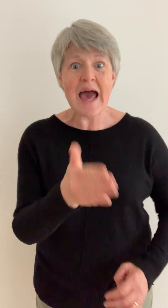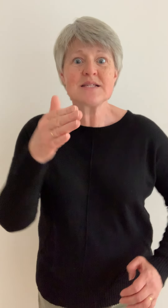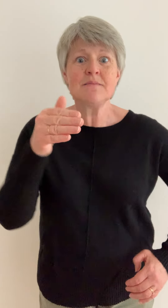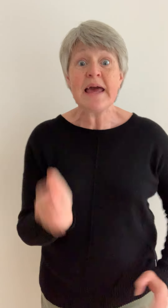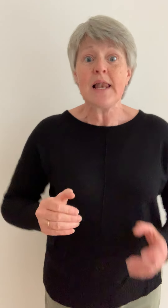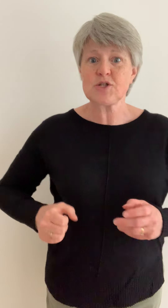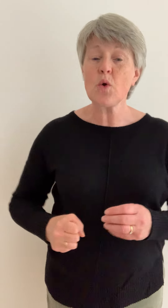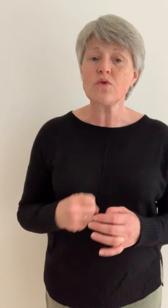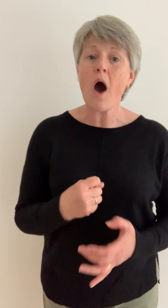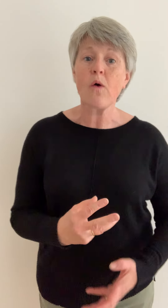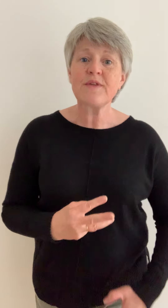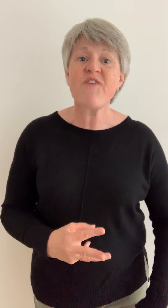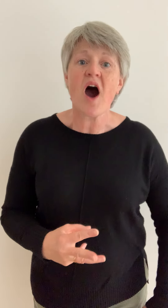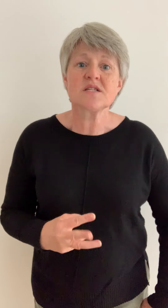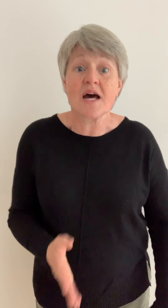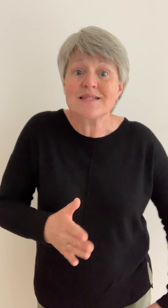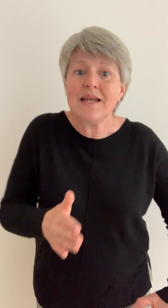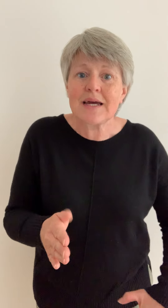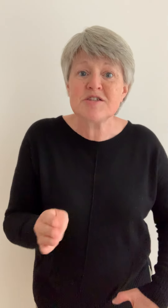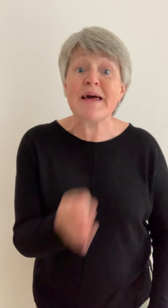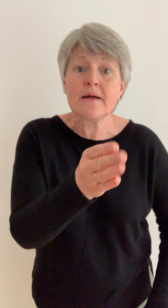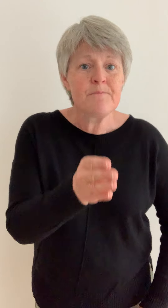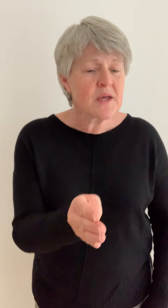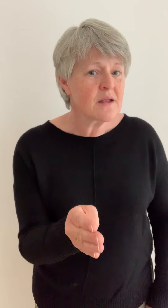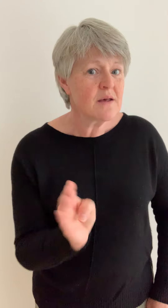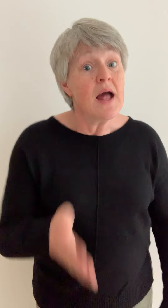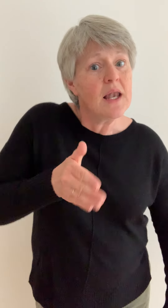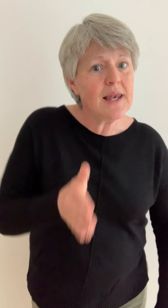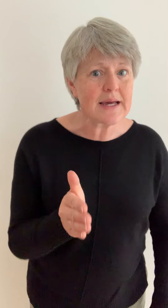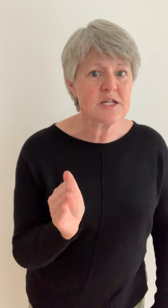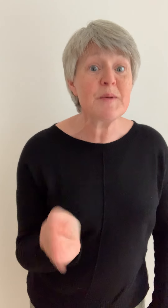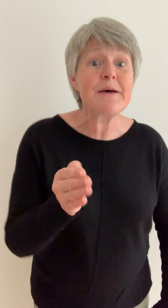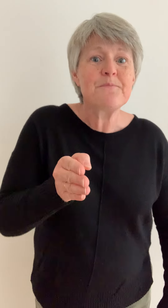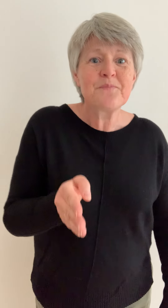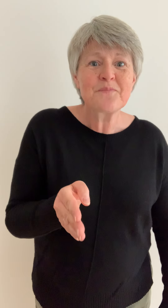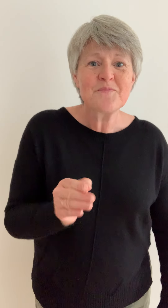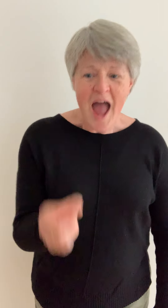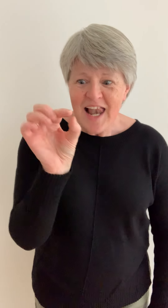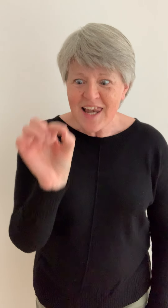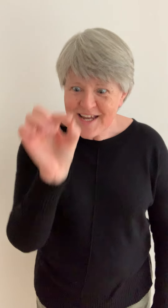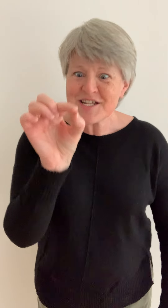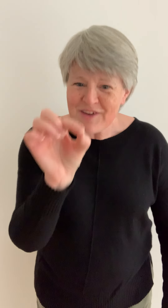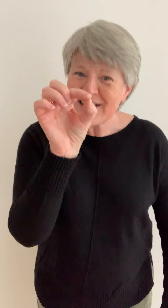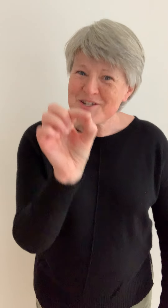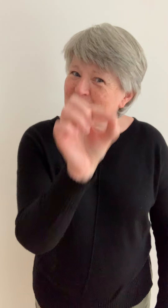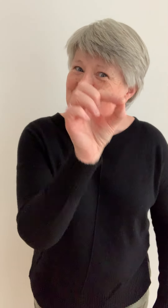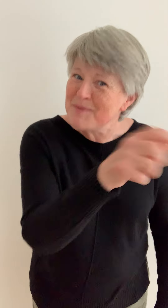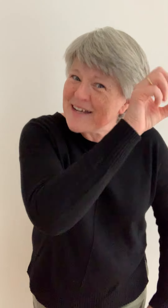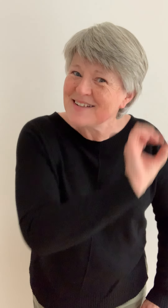Yes. Let's do the whole thing faster. Say lickety-split. Lickety-rickety-trickety-split.